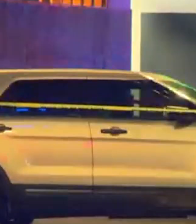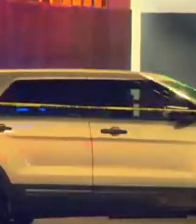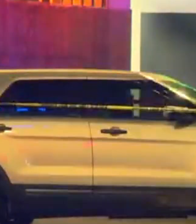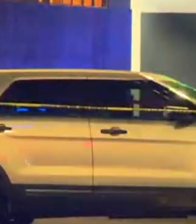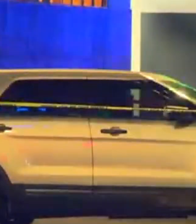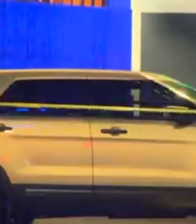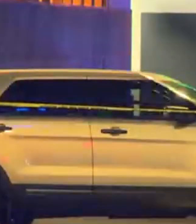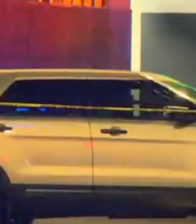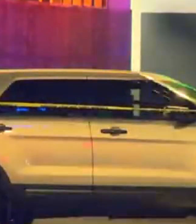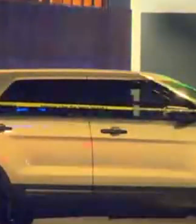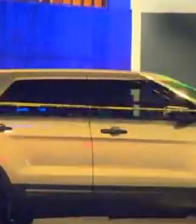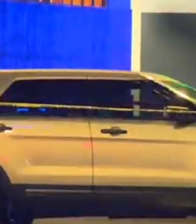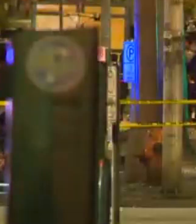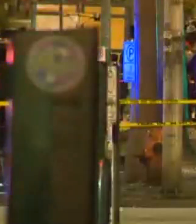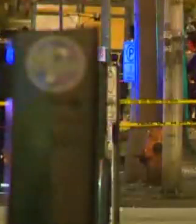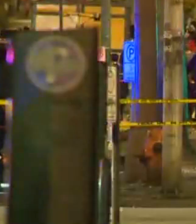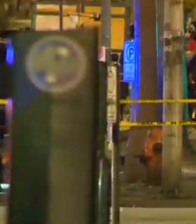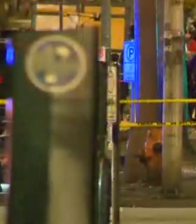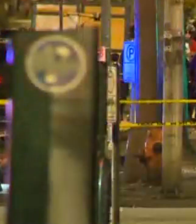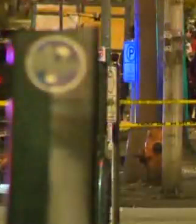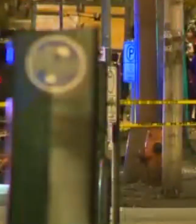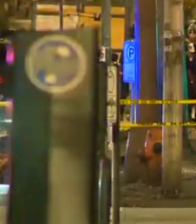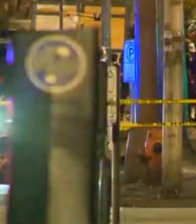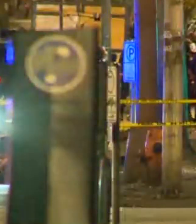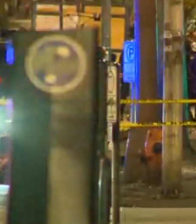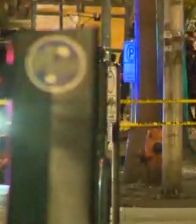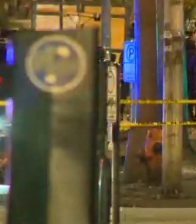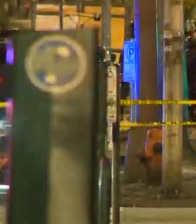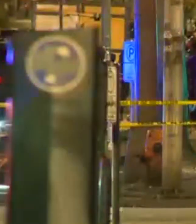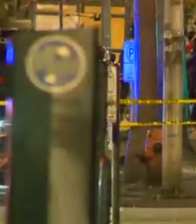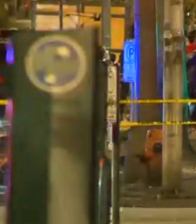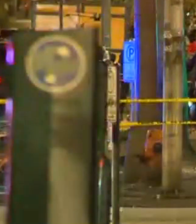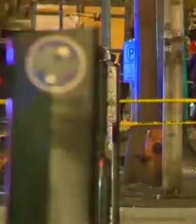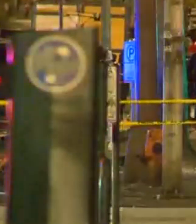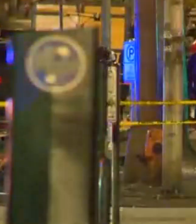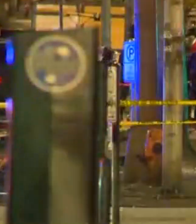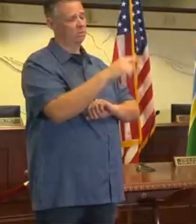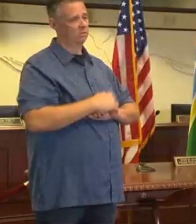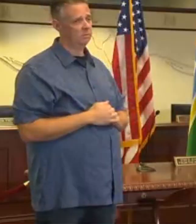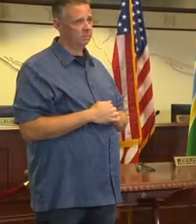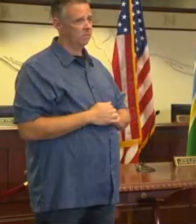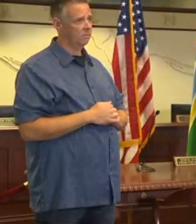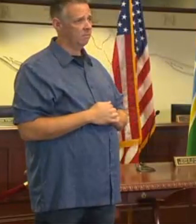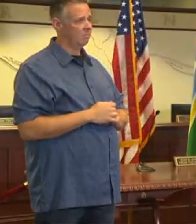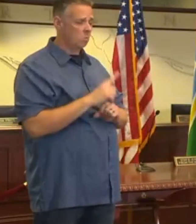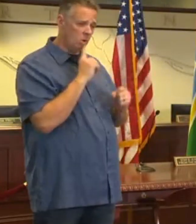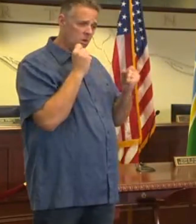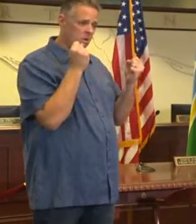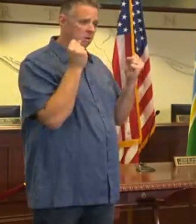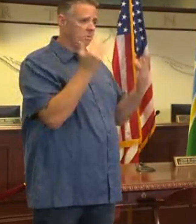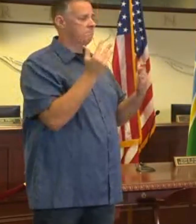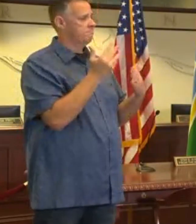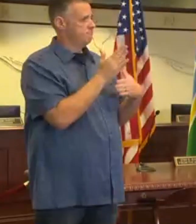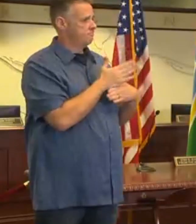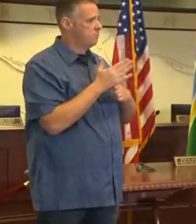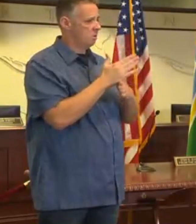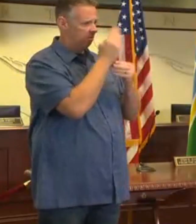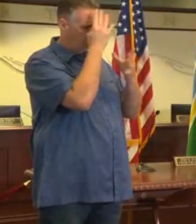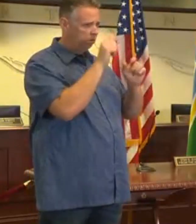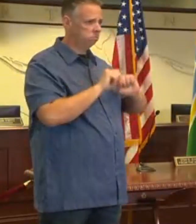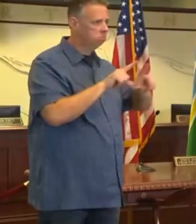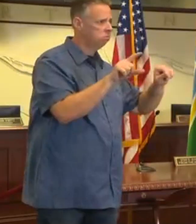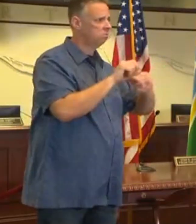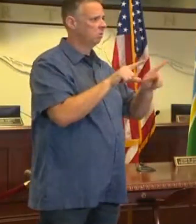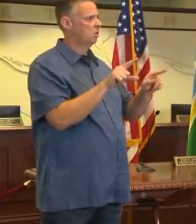many speculated about who the shooter was, but today Portland's police chief said, knock it off. There are many who are sharing information on social